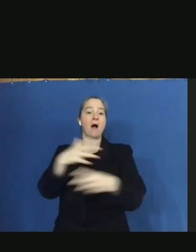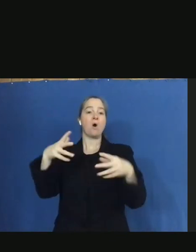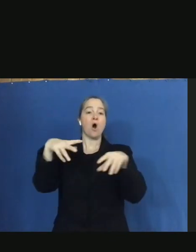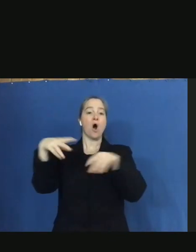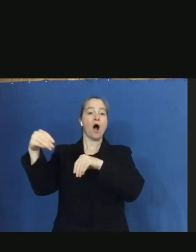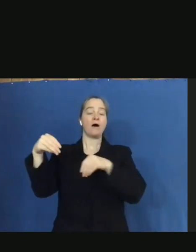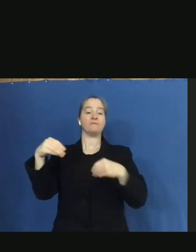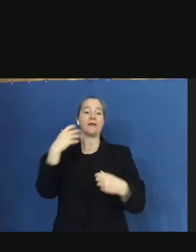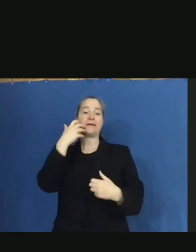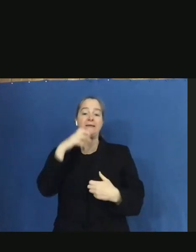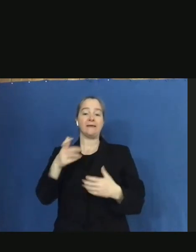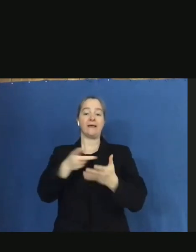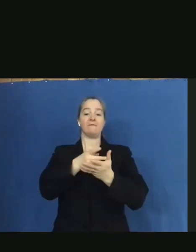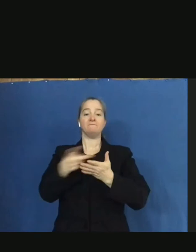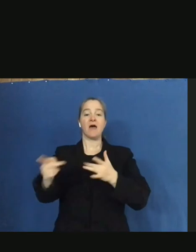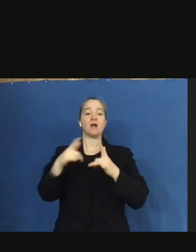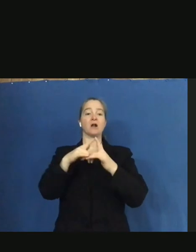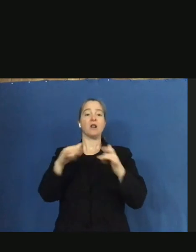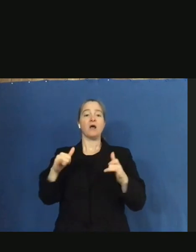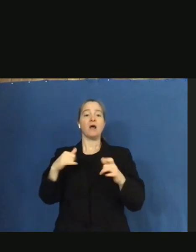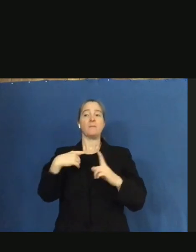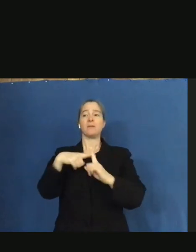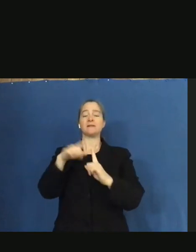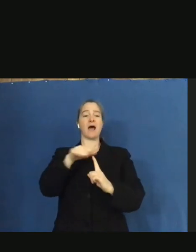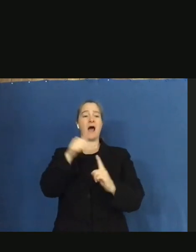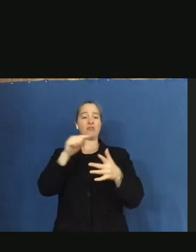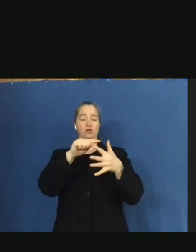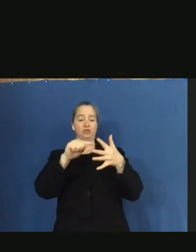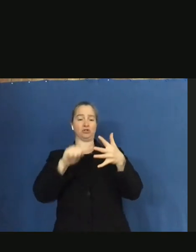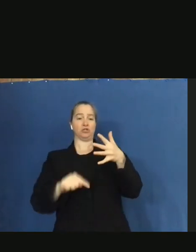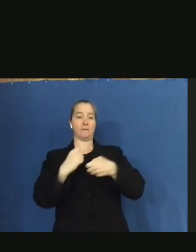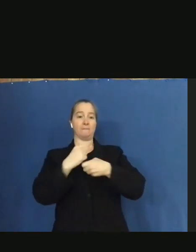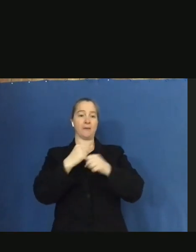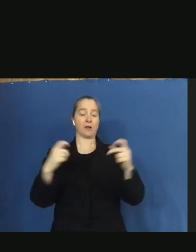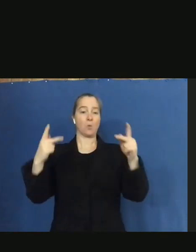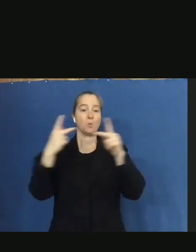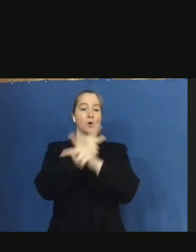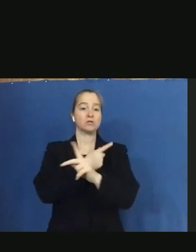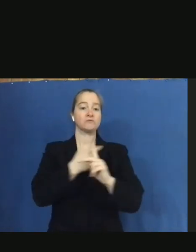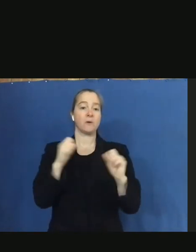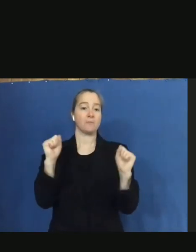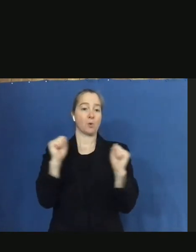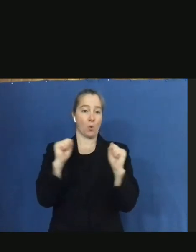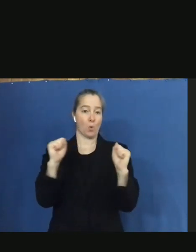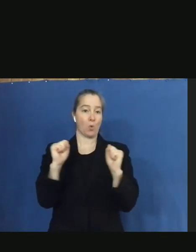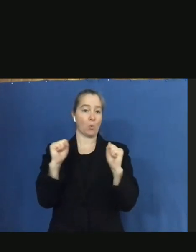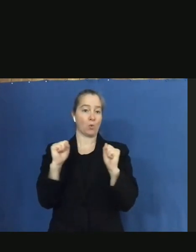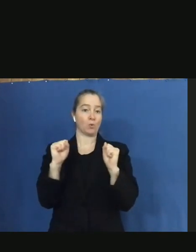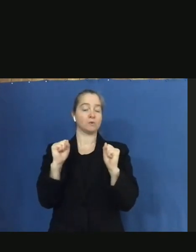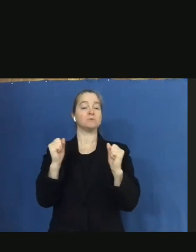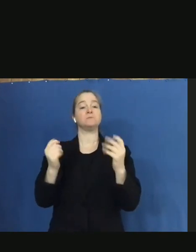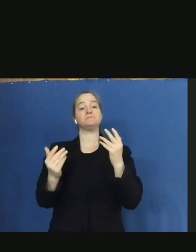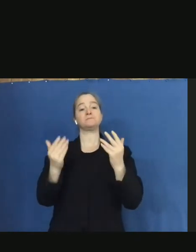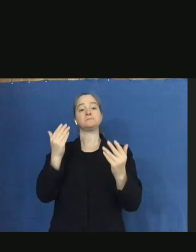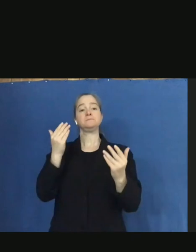situations that we see this time of year that are really exacerbated by the cold weather, or that result